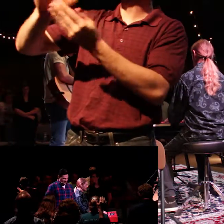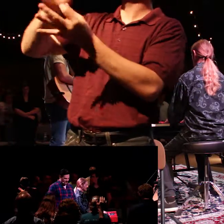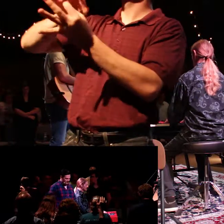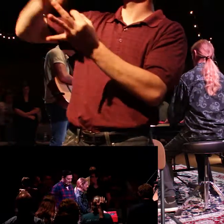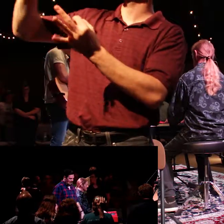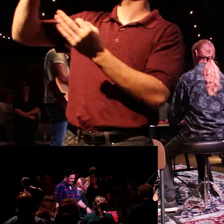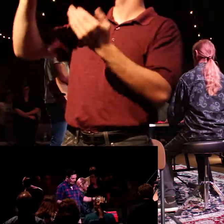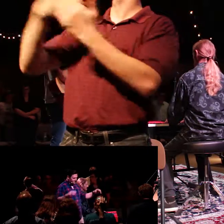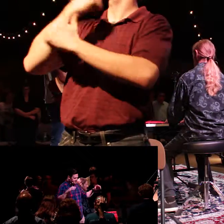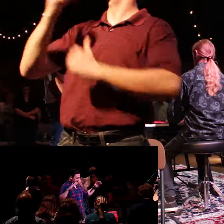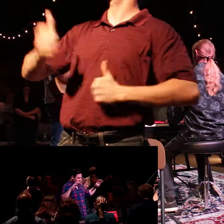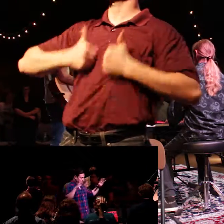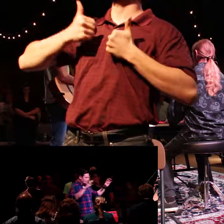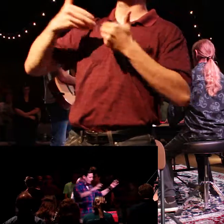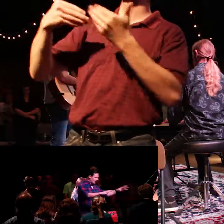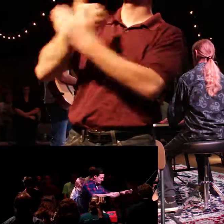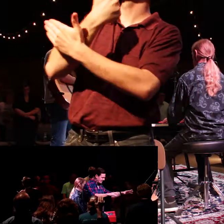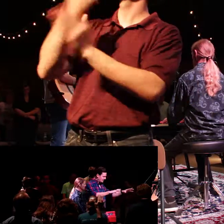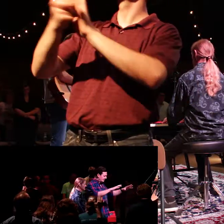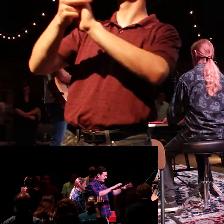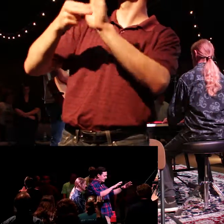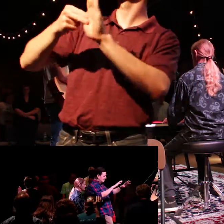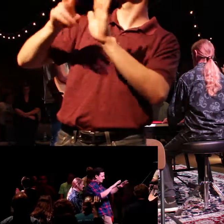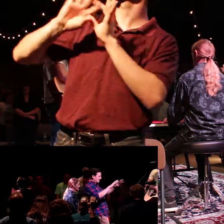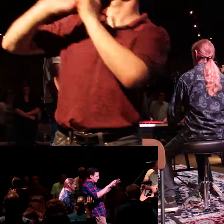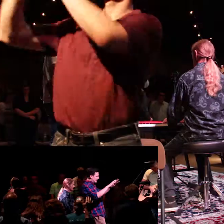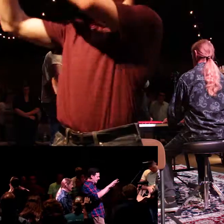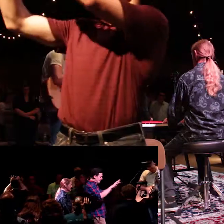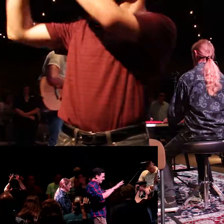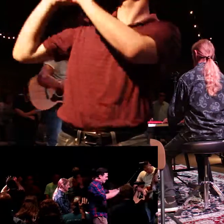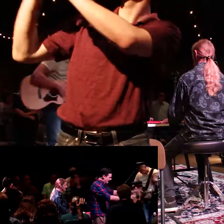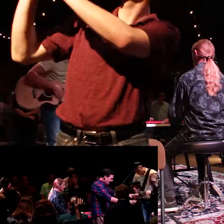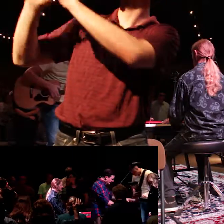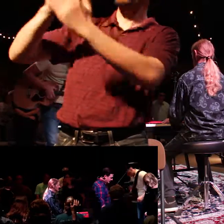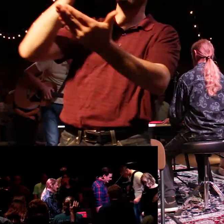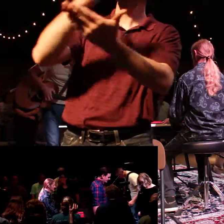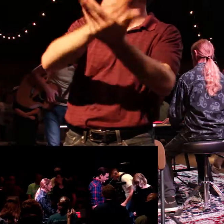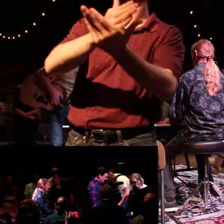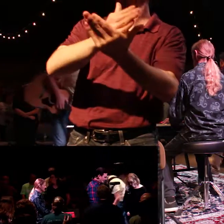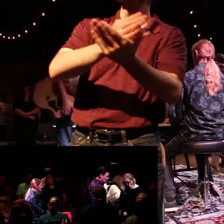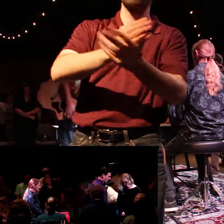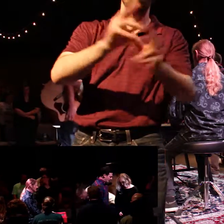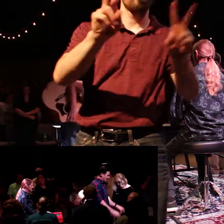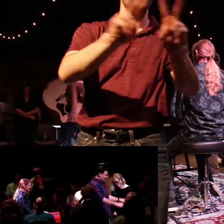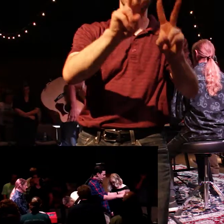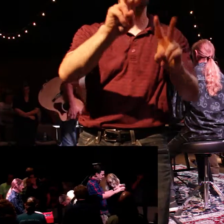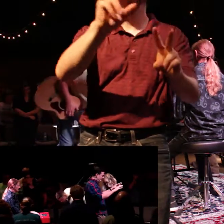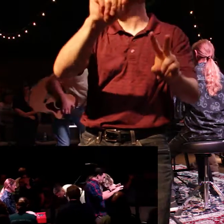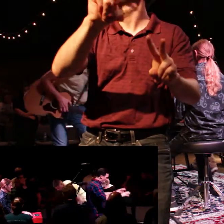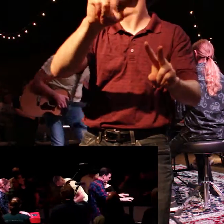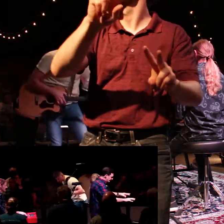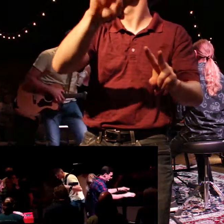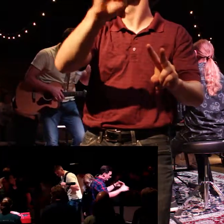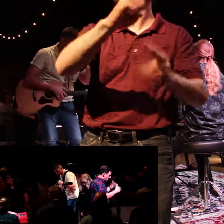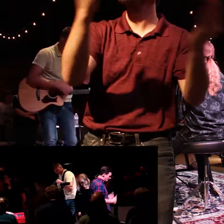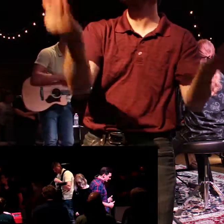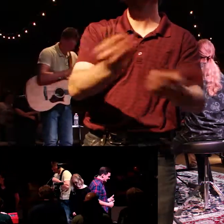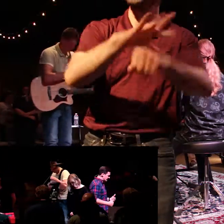God, I will stop striving to find my value in the world and in my work and what the world says I